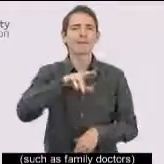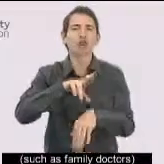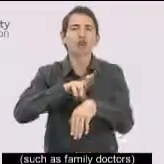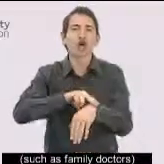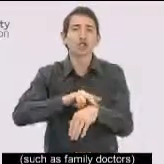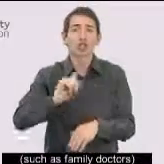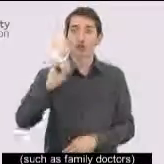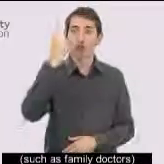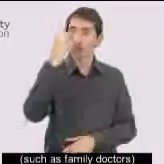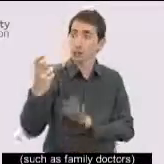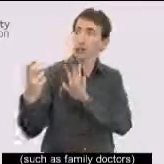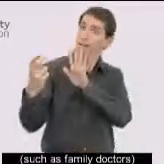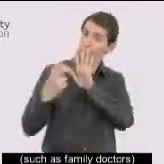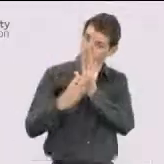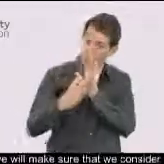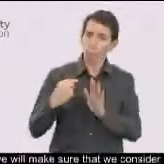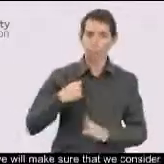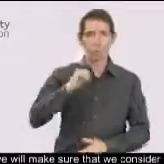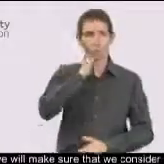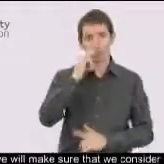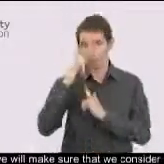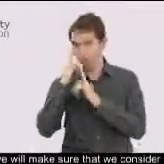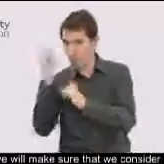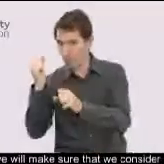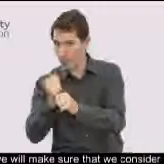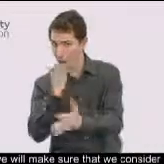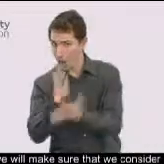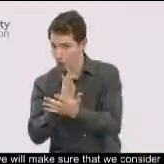we will make sure that we consider equality and human rights.